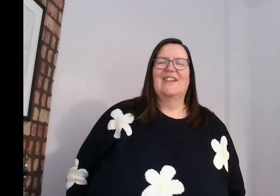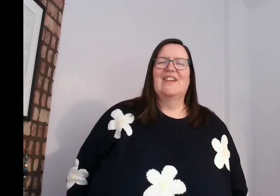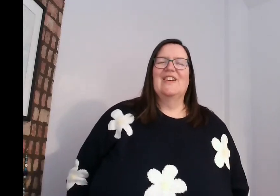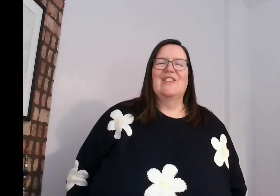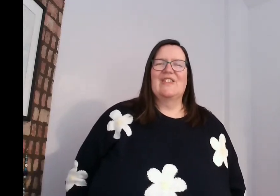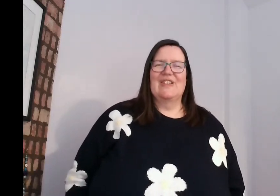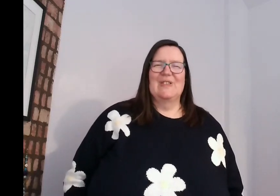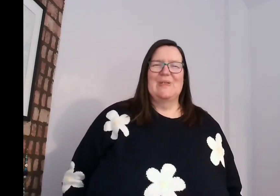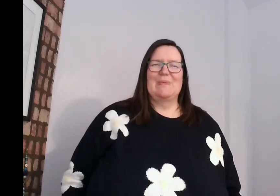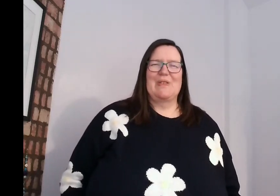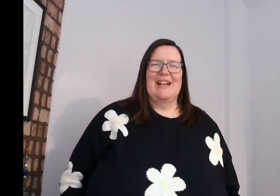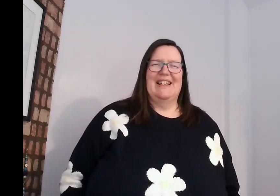The Lord's Prayer